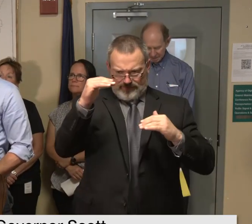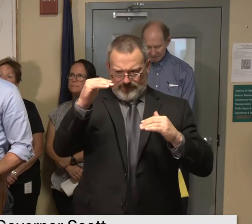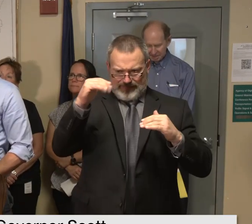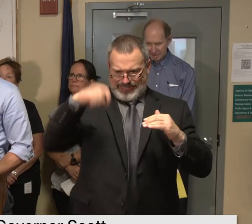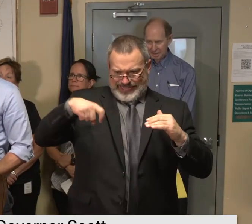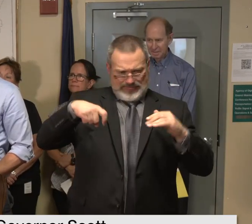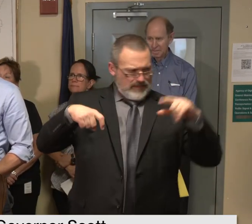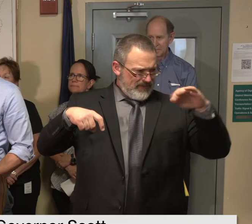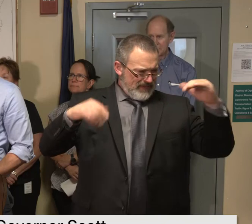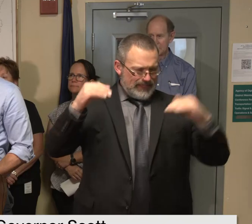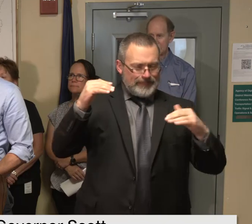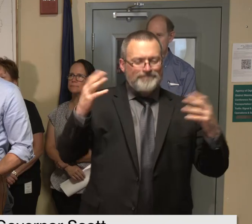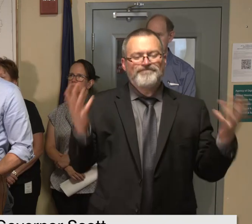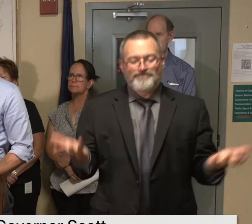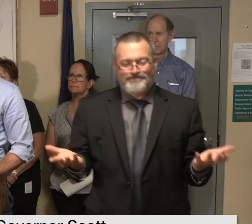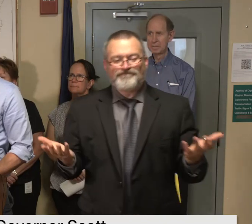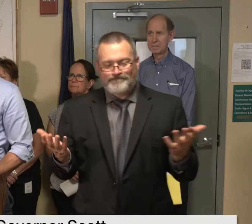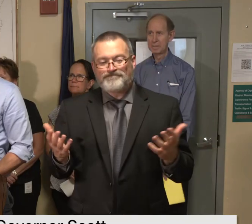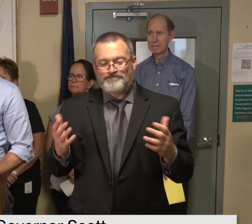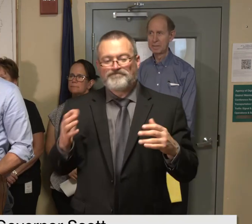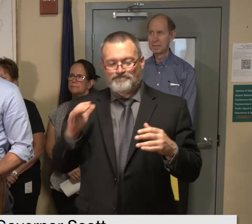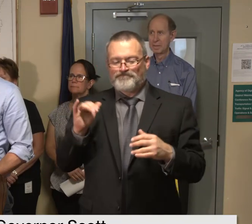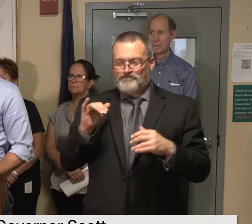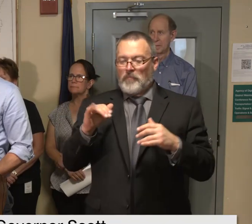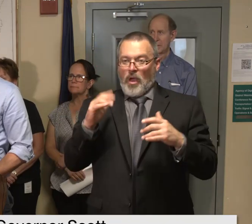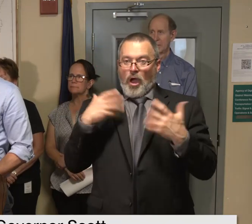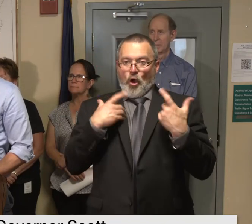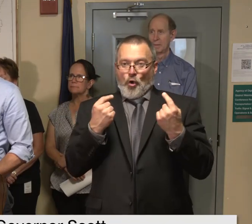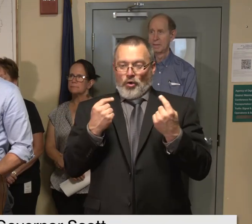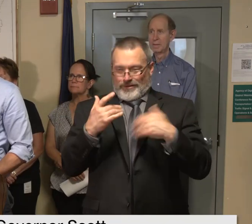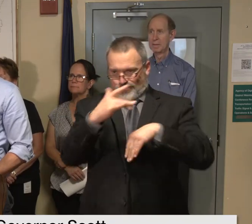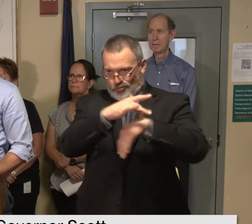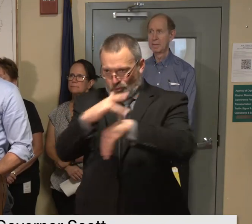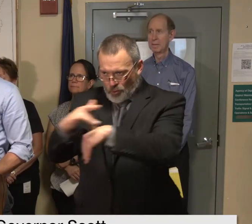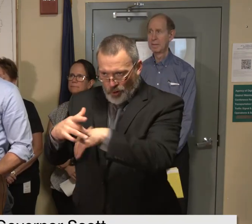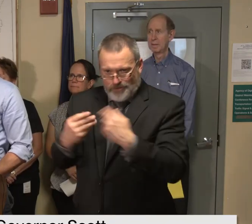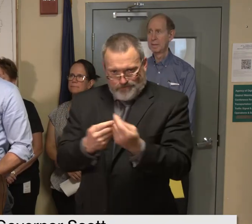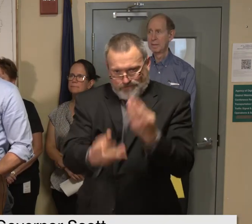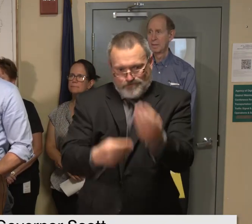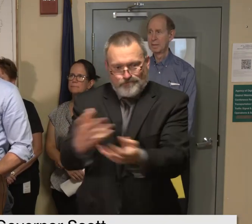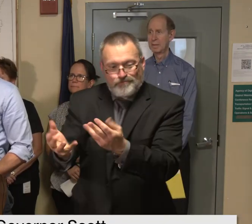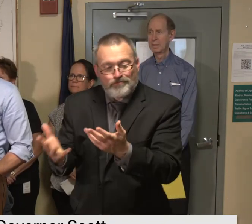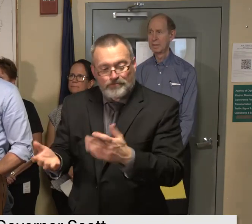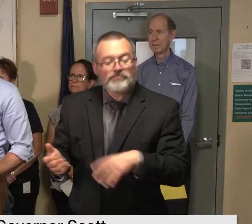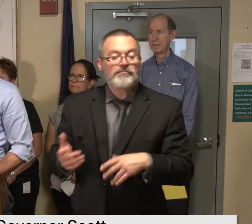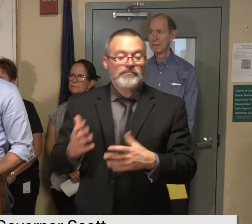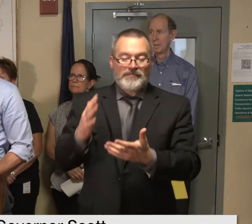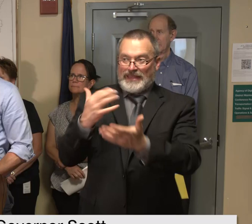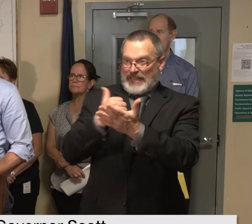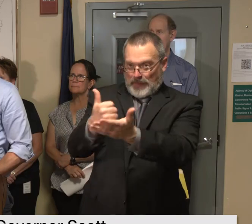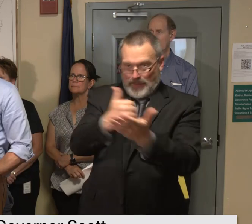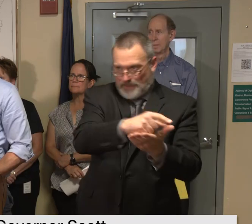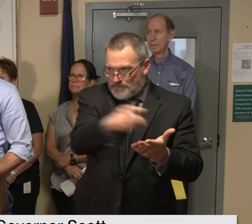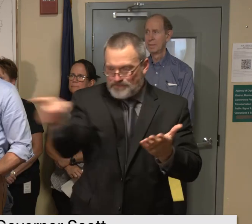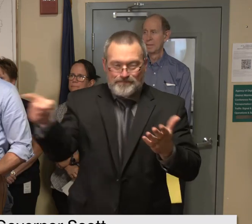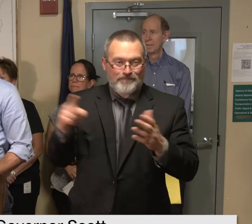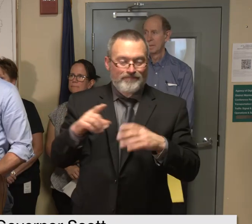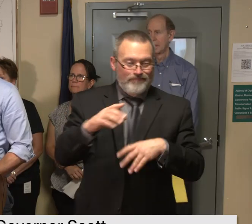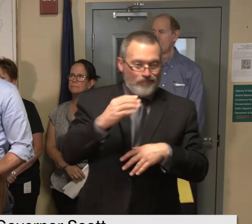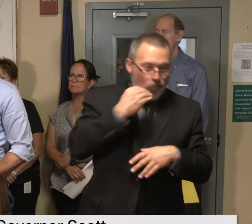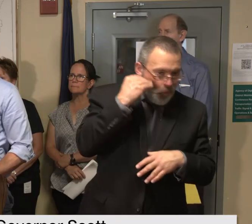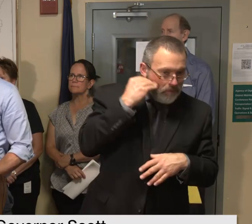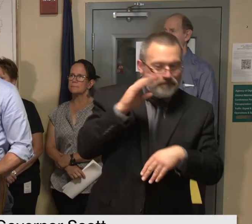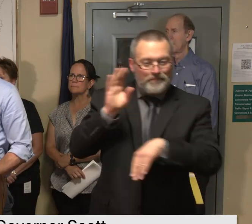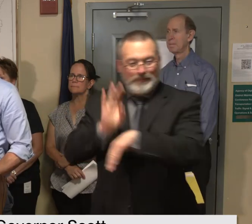into doing that again this year in an interim process to support people long term and you know this is the nature of